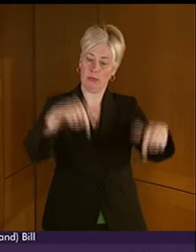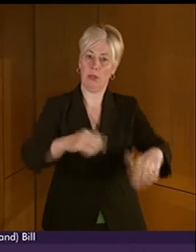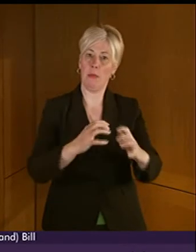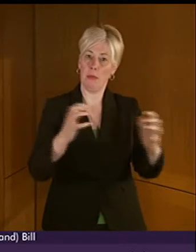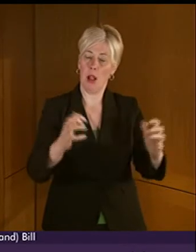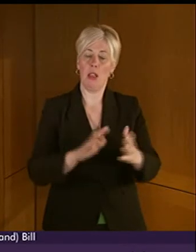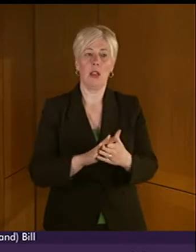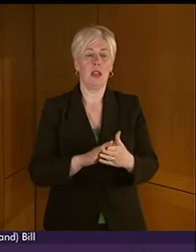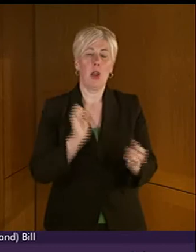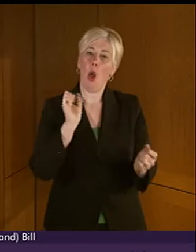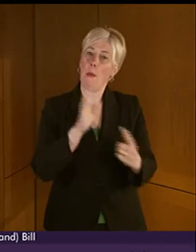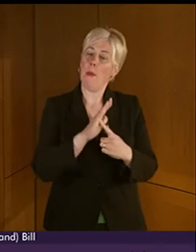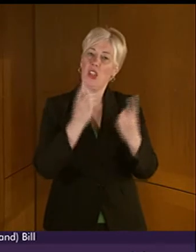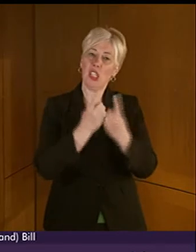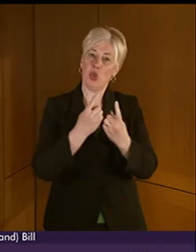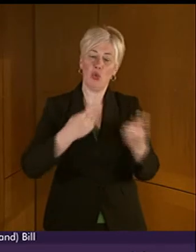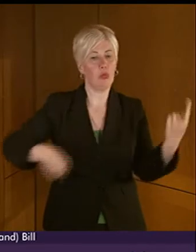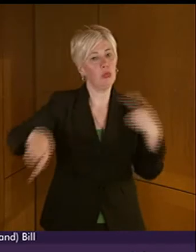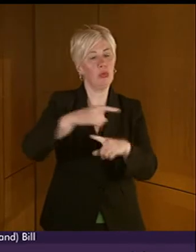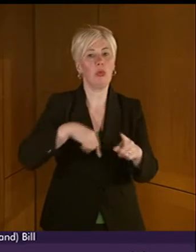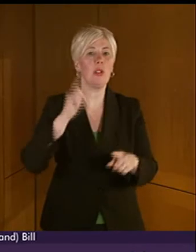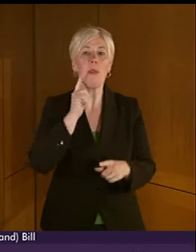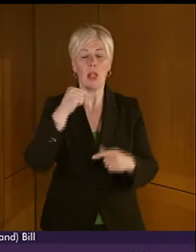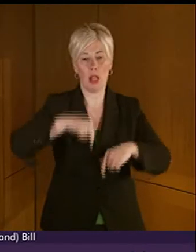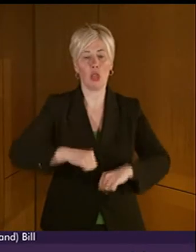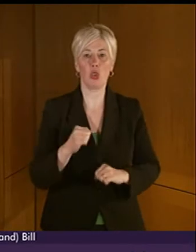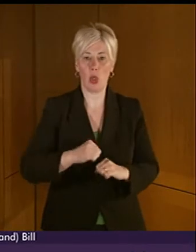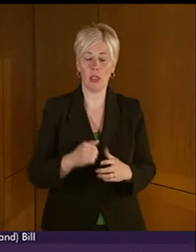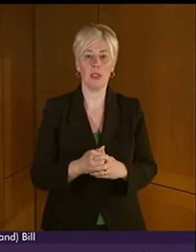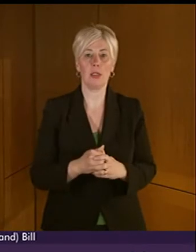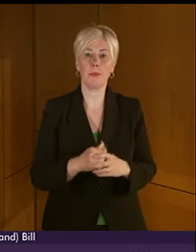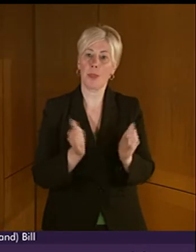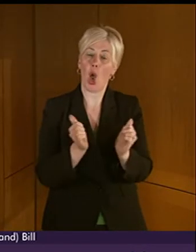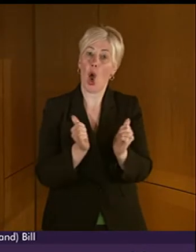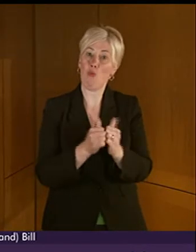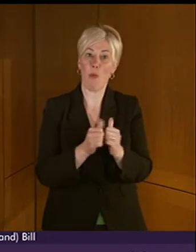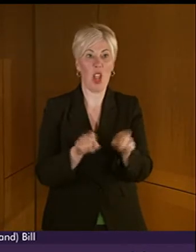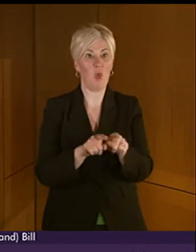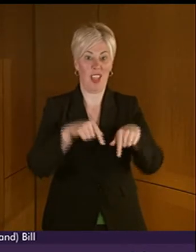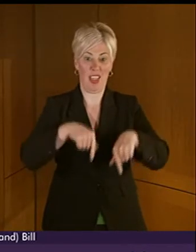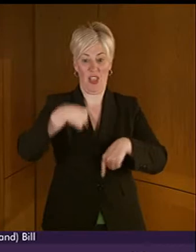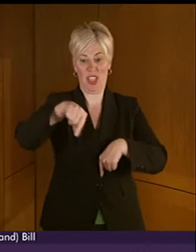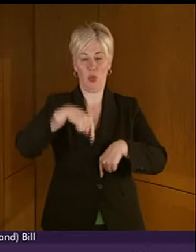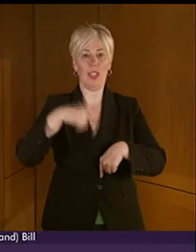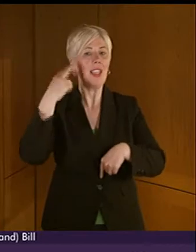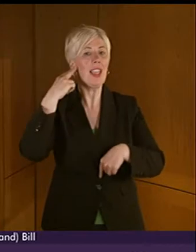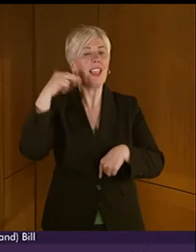important issue for many people in Scotland. It is also appropriate that this bill is introduced during Deaf Awareness Week.